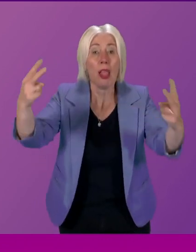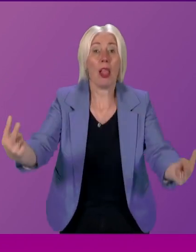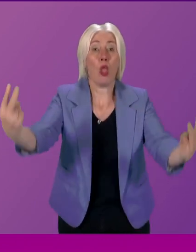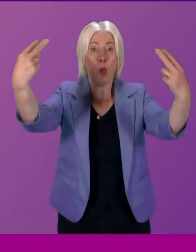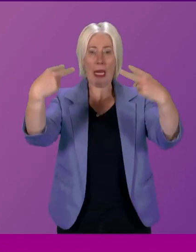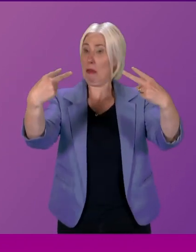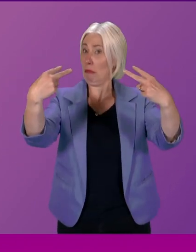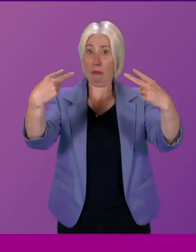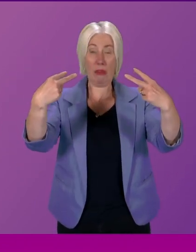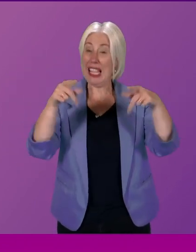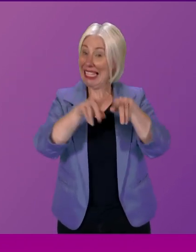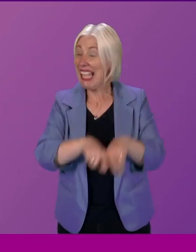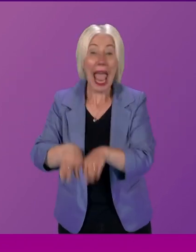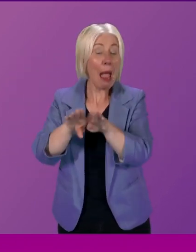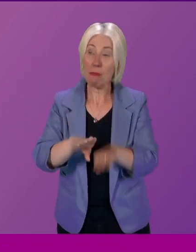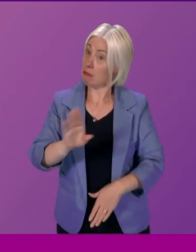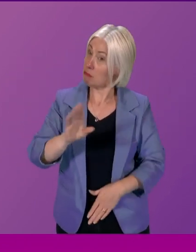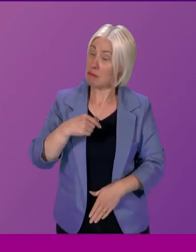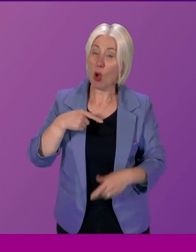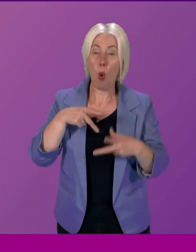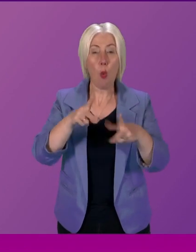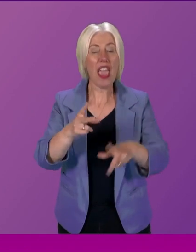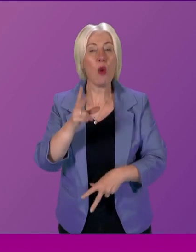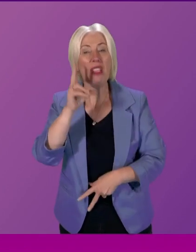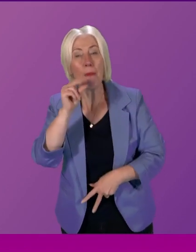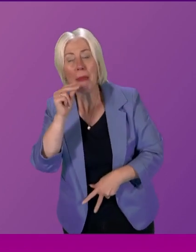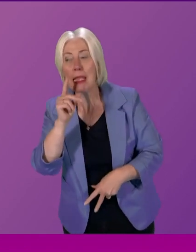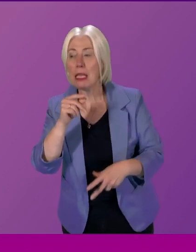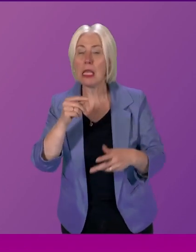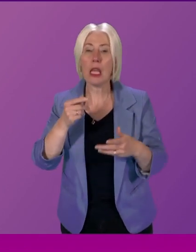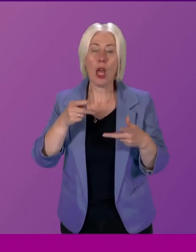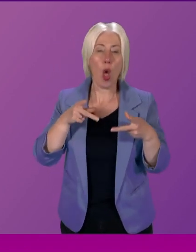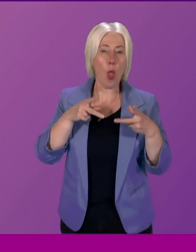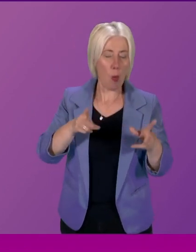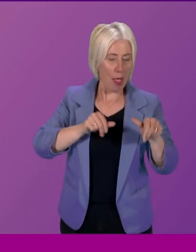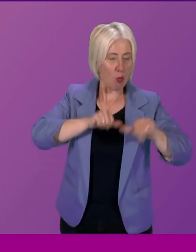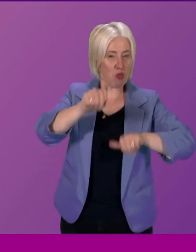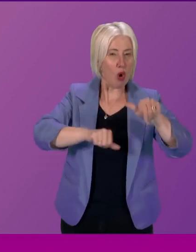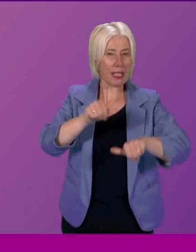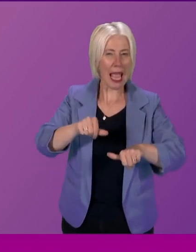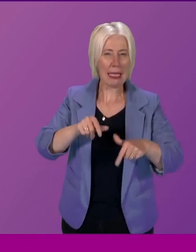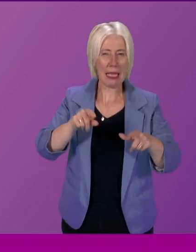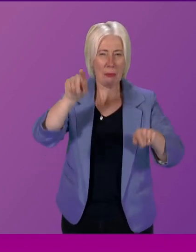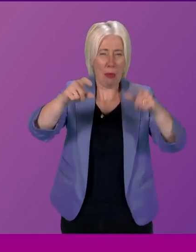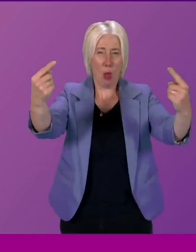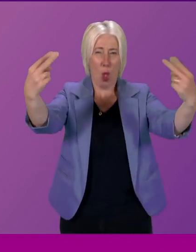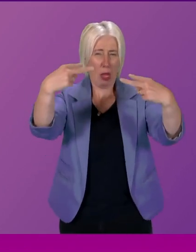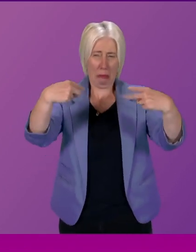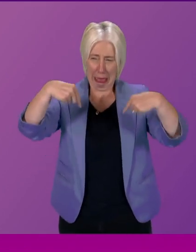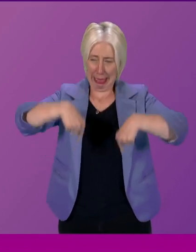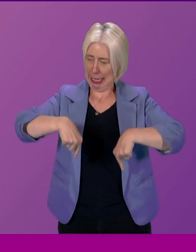not the way we speak the strange mannerisms and conventions appear inaccessible for many